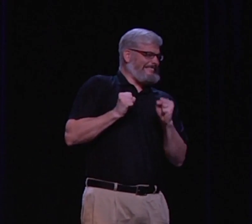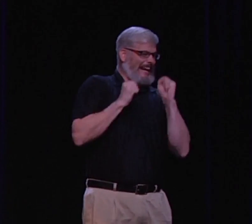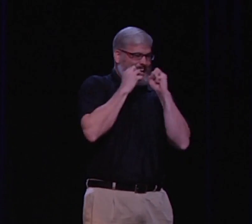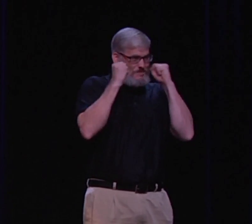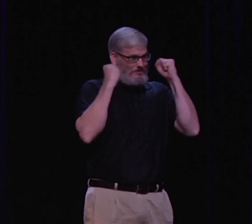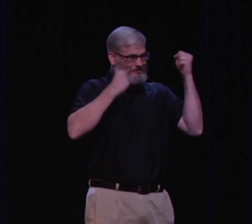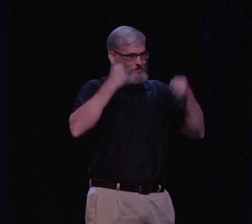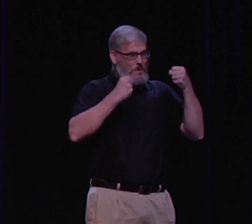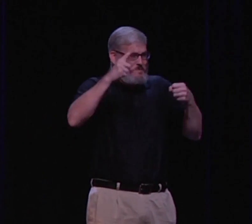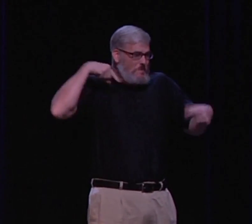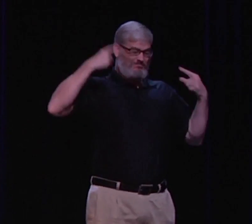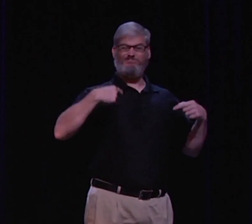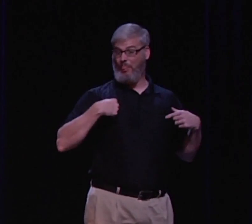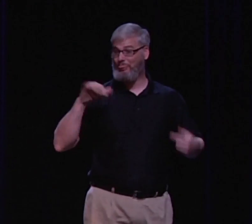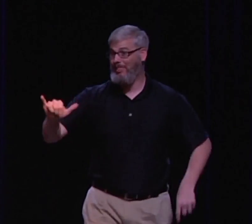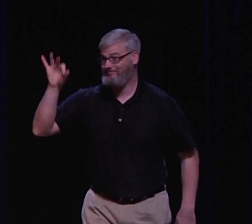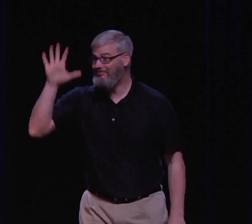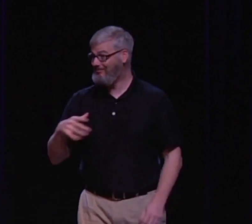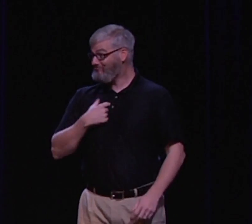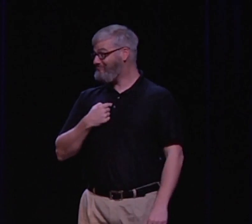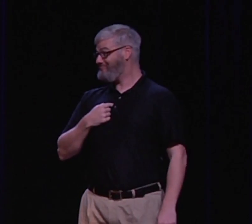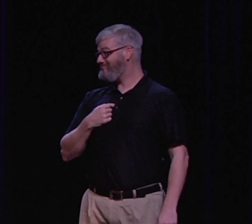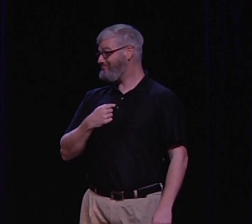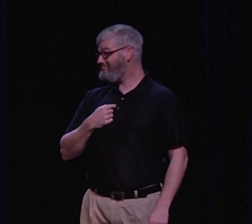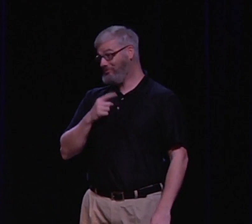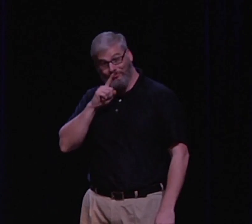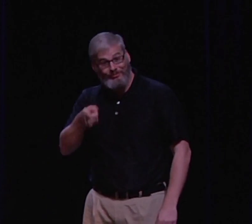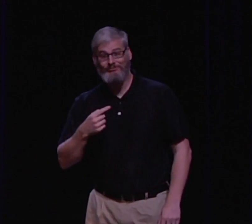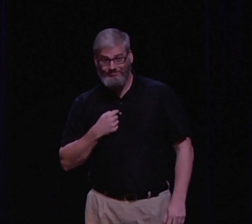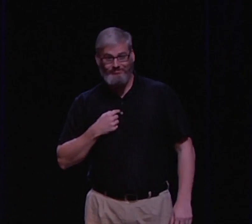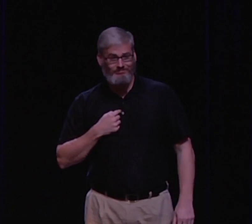minister that you all hate to encounter, that you want to avoid. That was me.